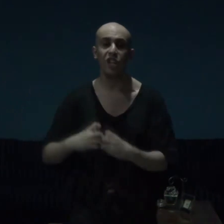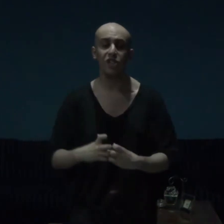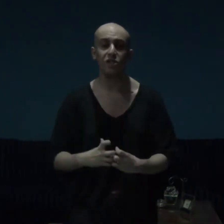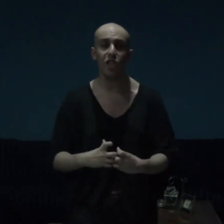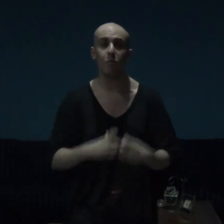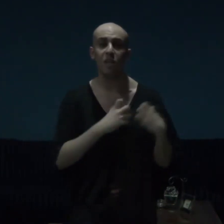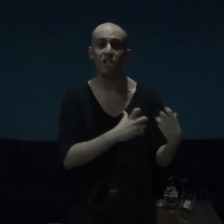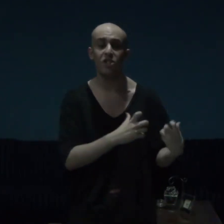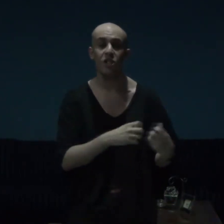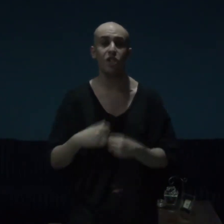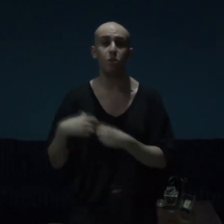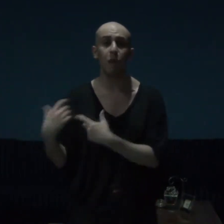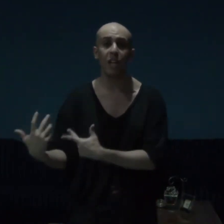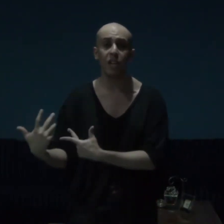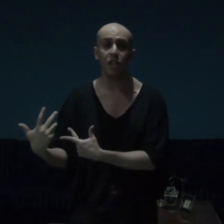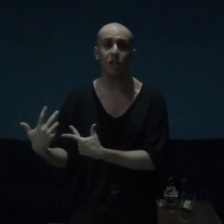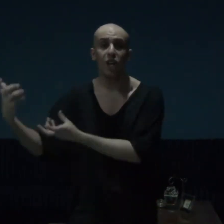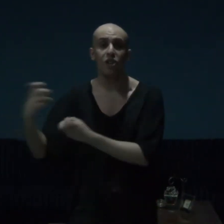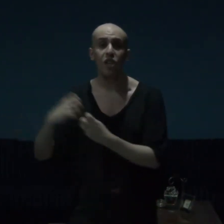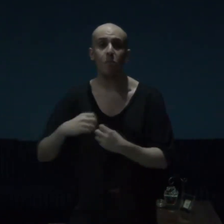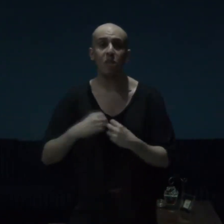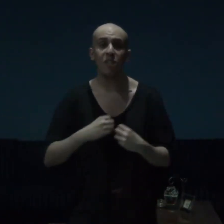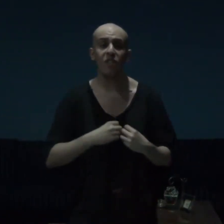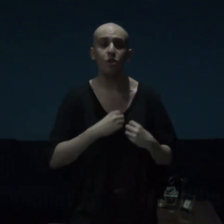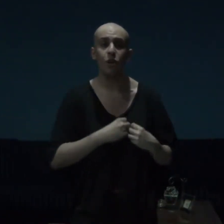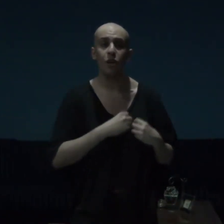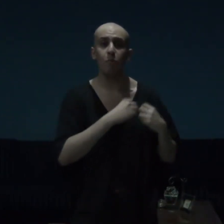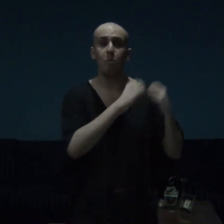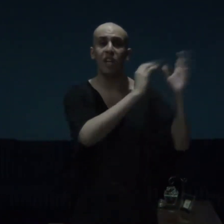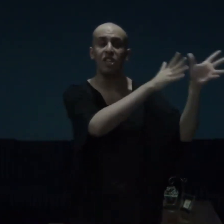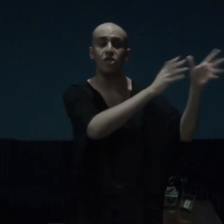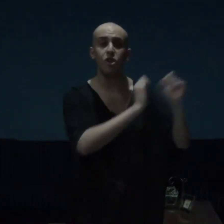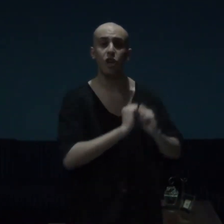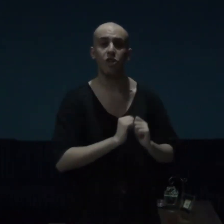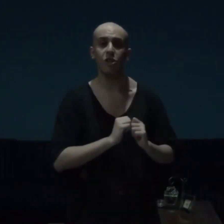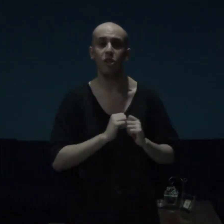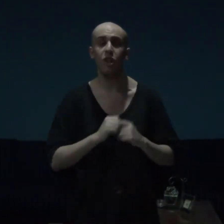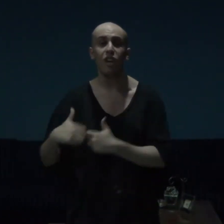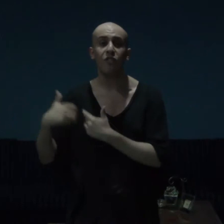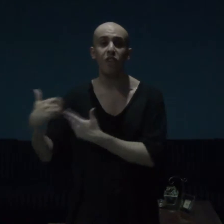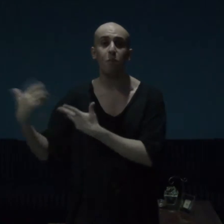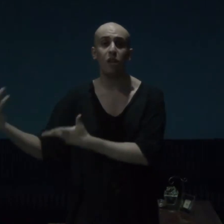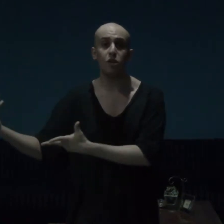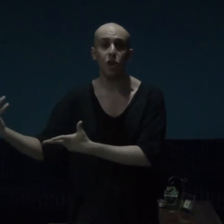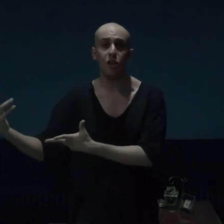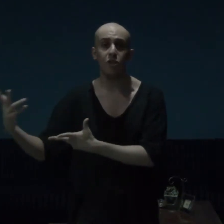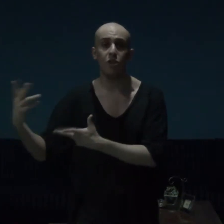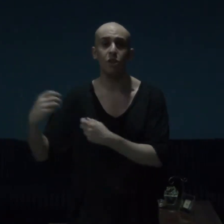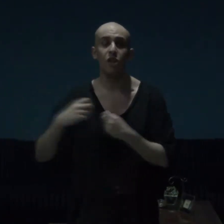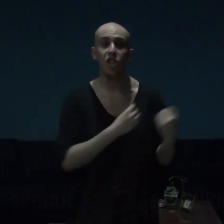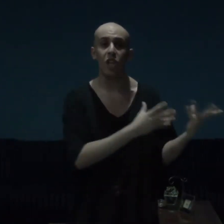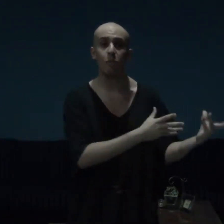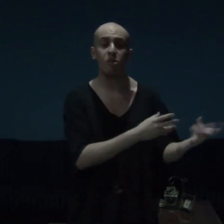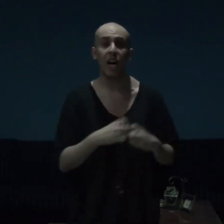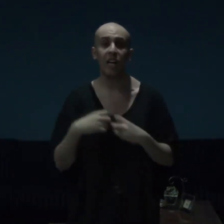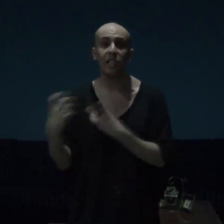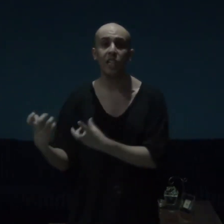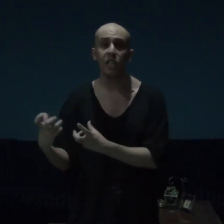his name is Ishmael, a name given to him by his doctor, a female doctor, named Eileen,